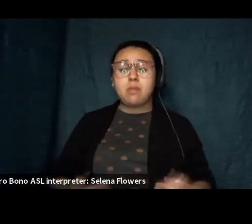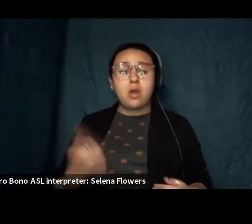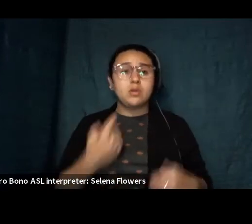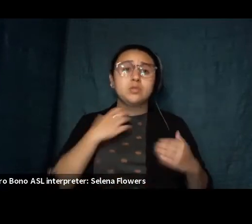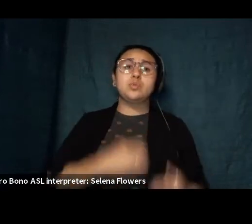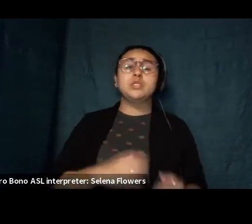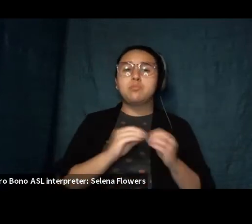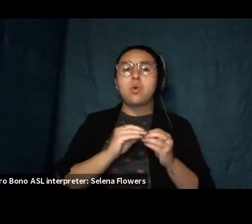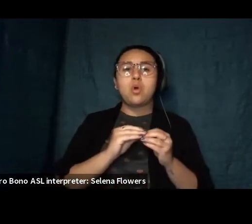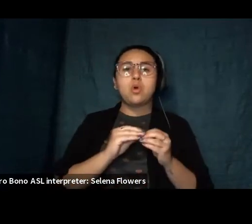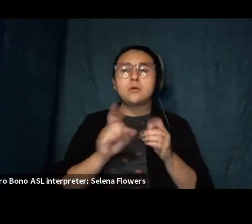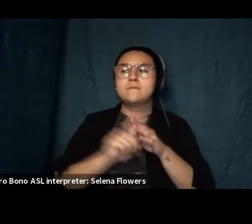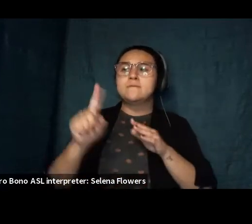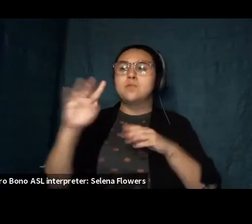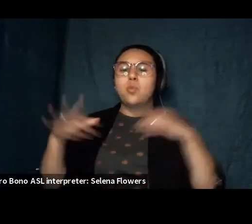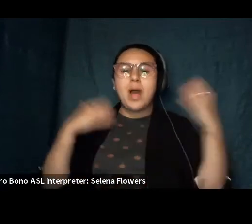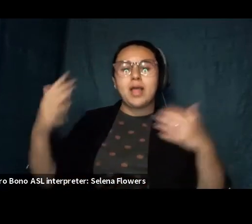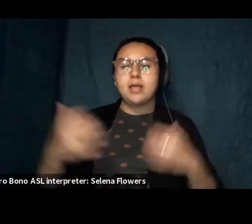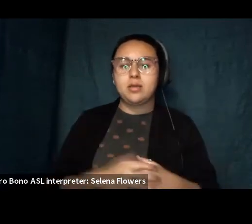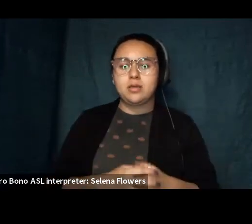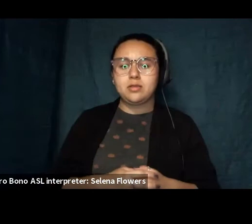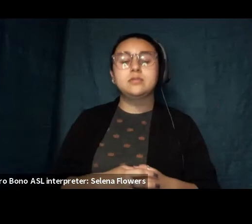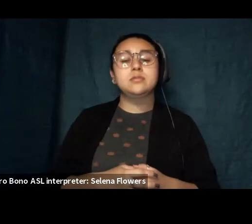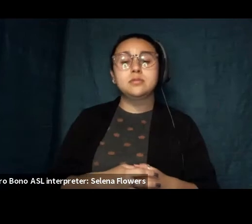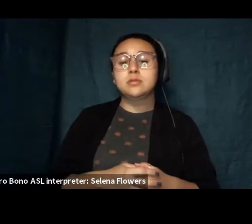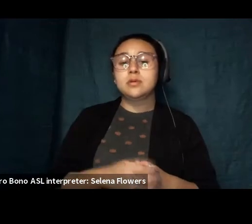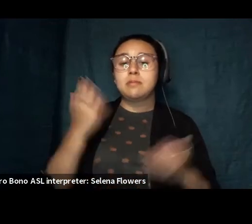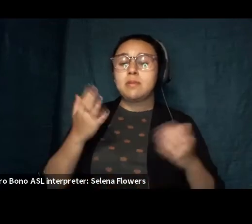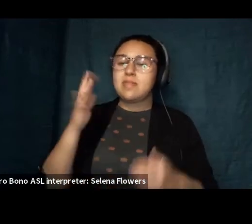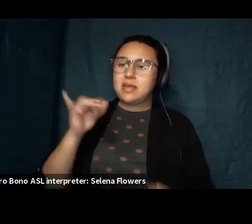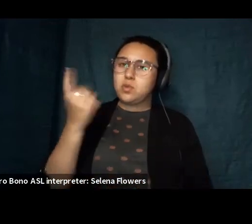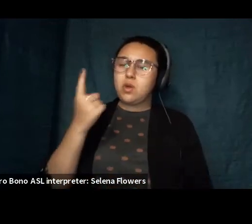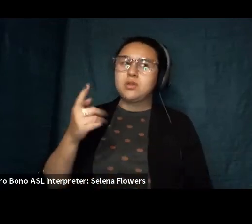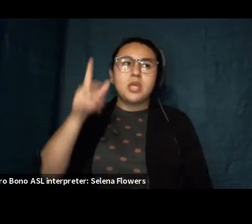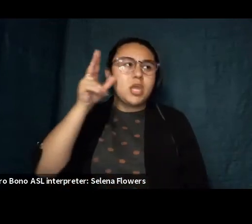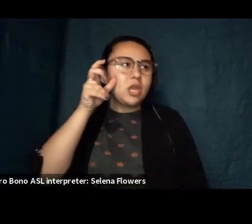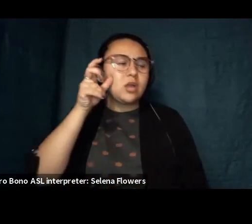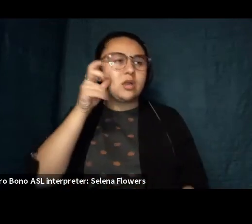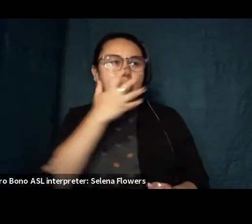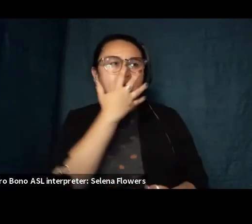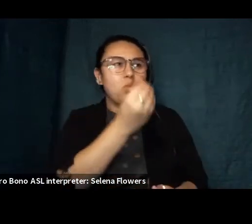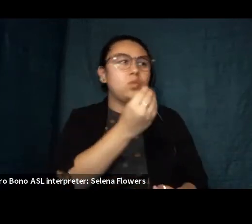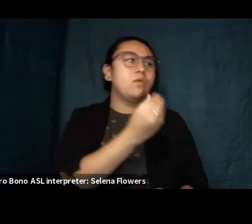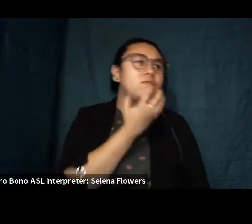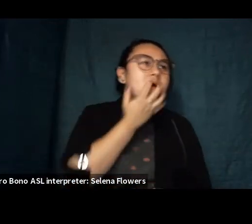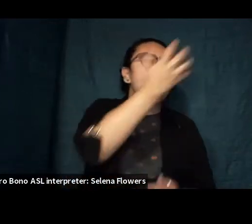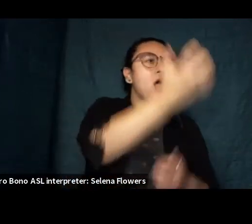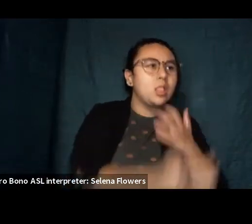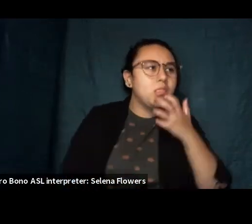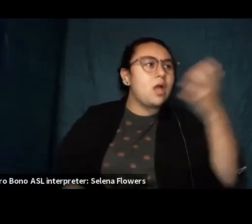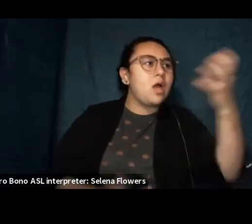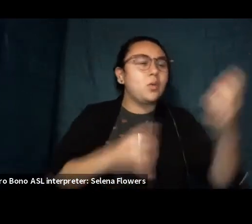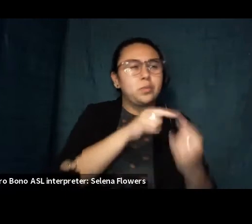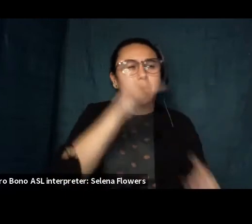wilder maybe why there's always howling in the distance why we're always spitting road and stones